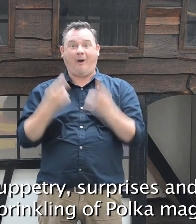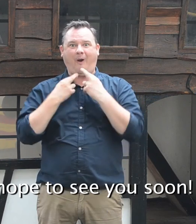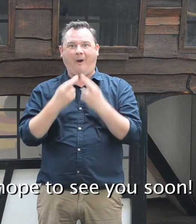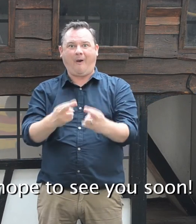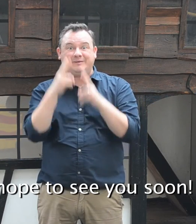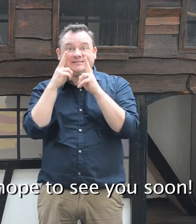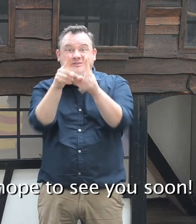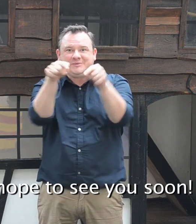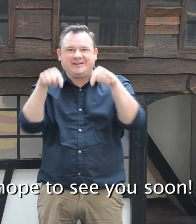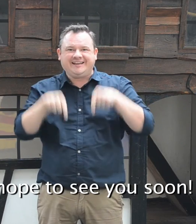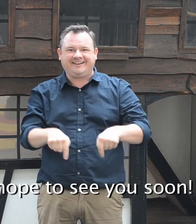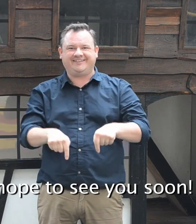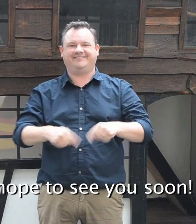We hope to see you soon!